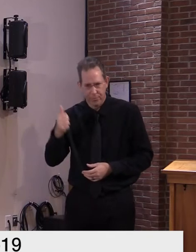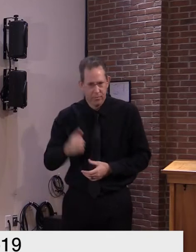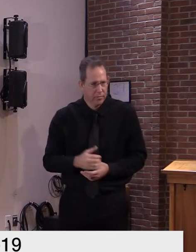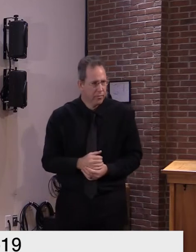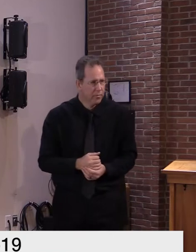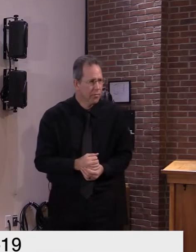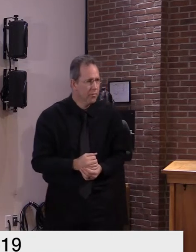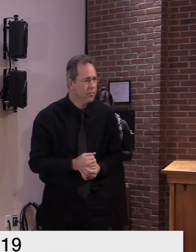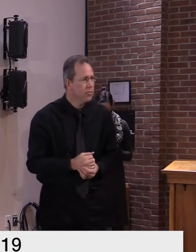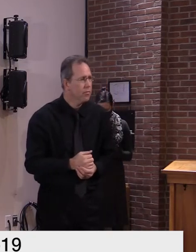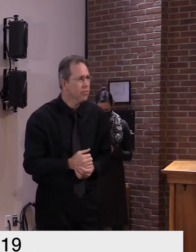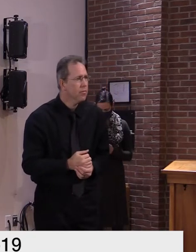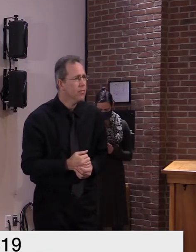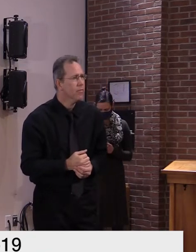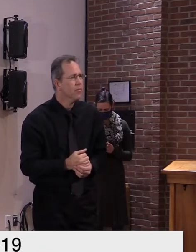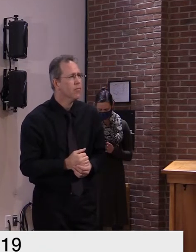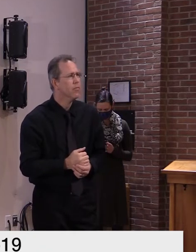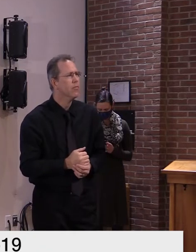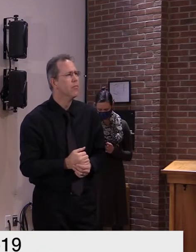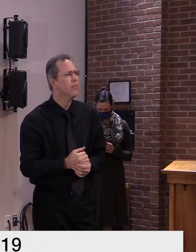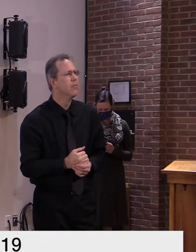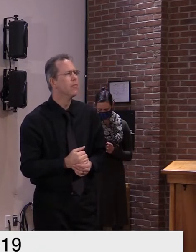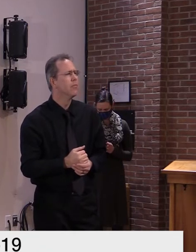guy chronicle the vermont state house